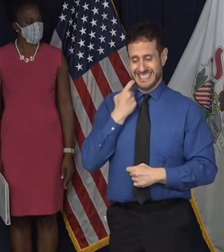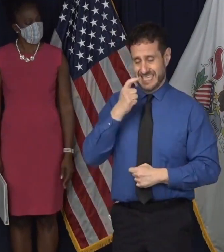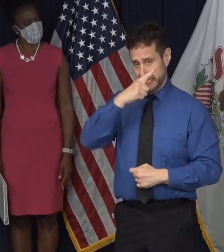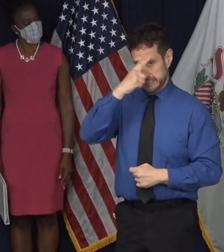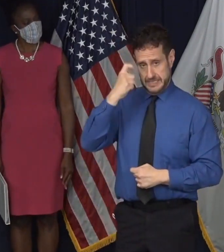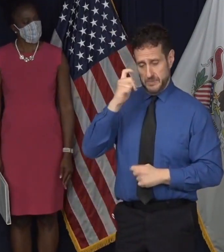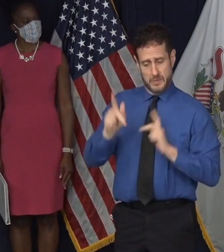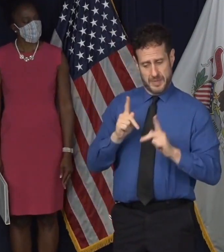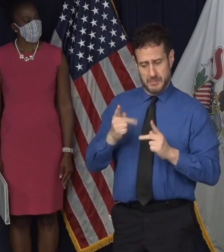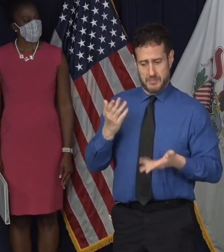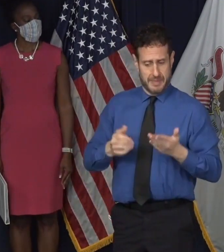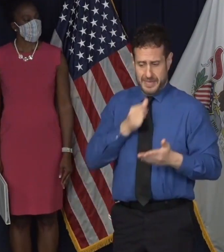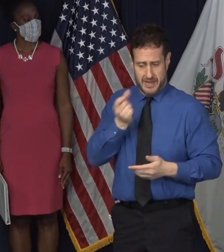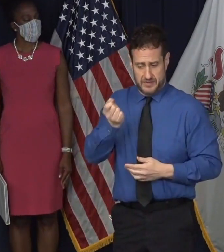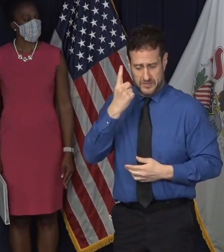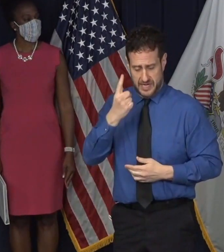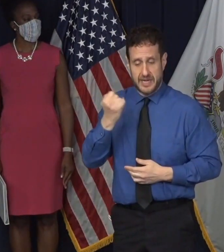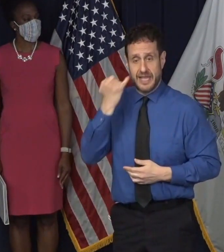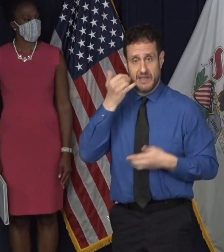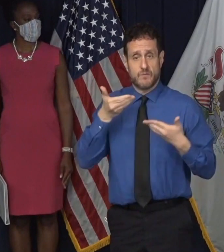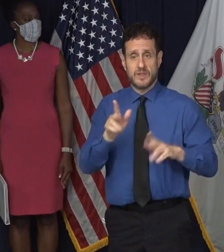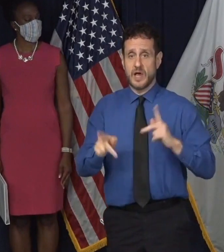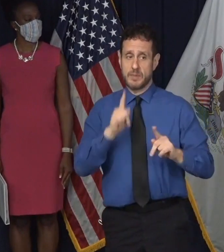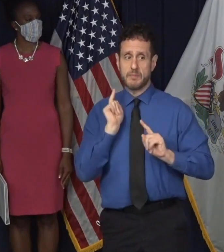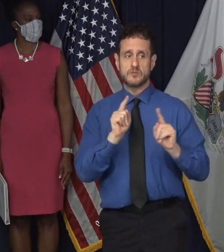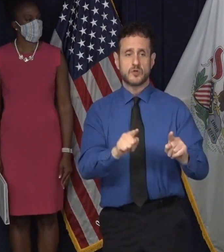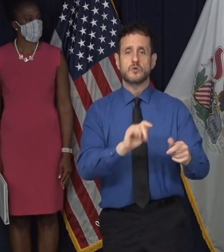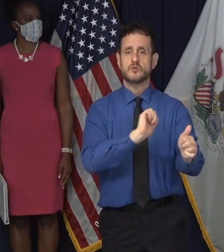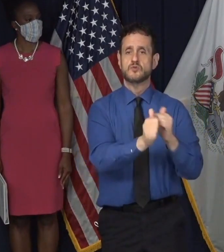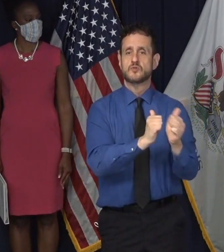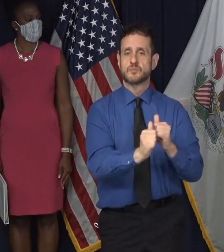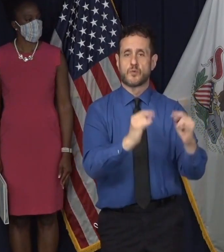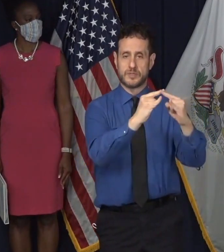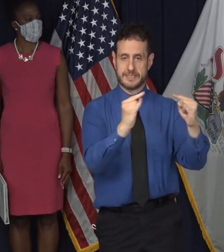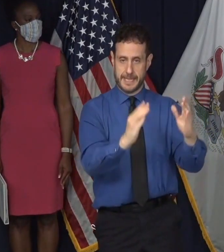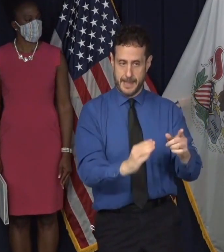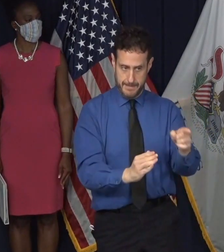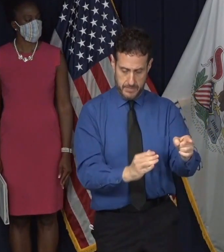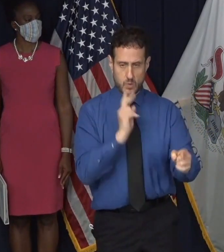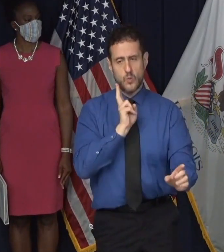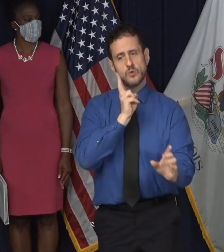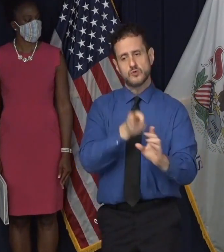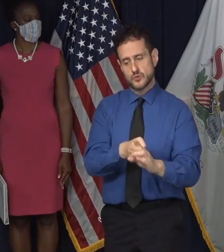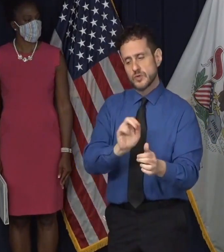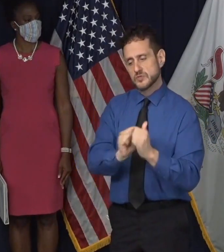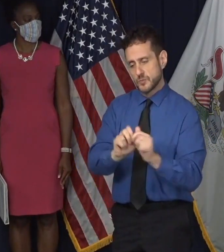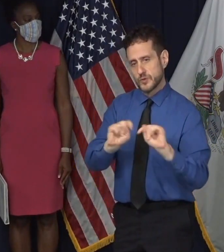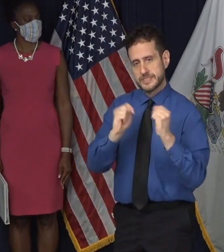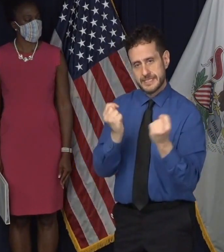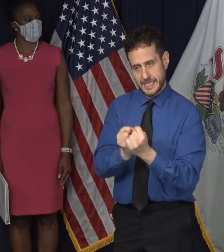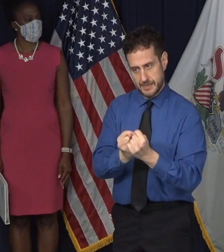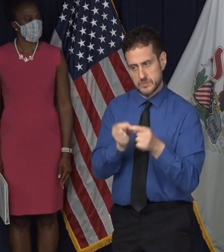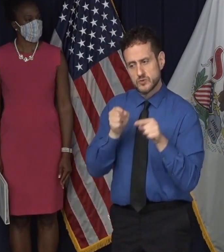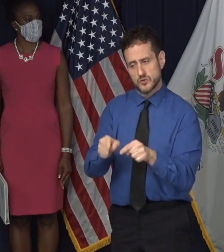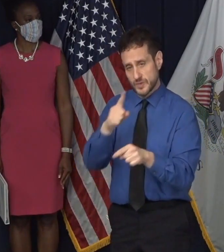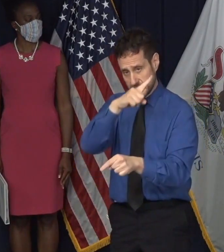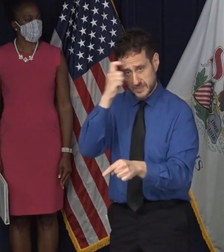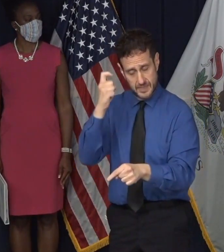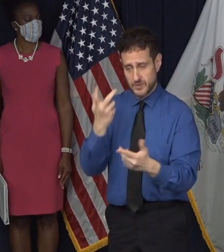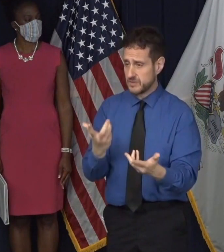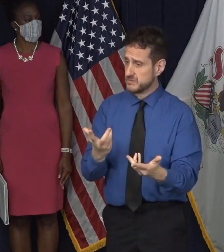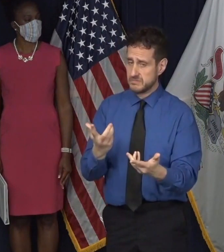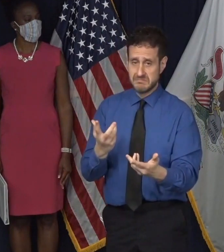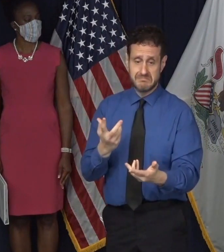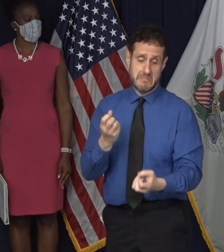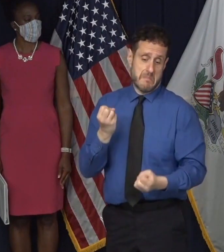that, that, uh, when we would allow people to go to sports camps, um, or join their leagues of the summer, um, there was not